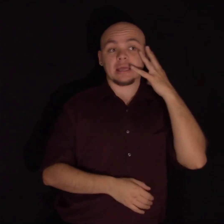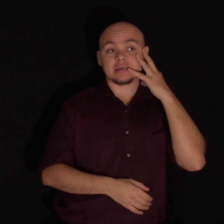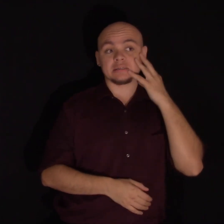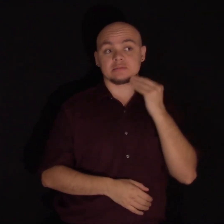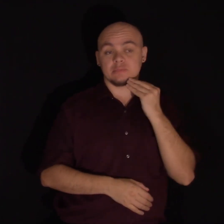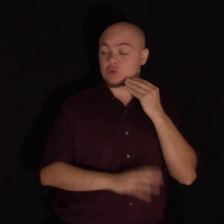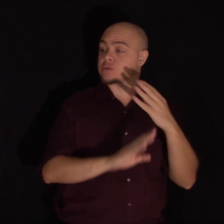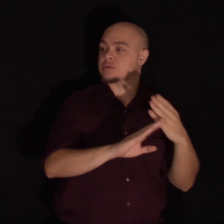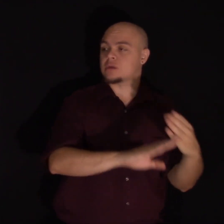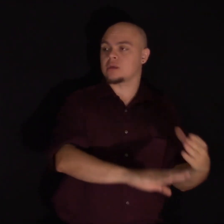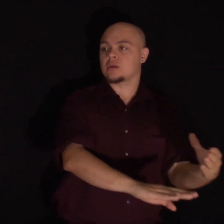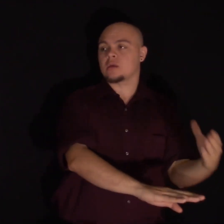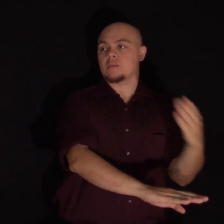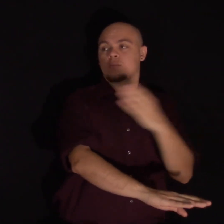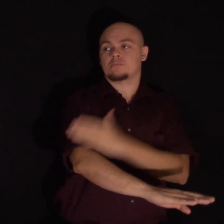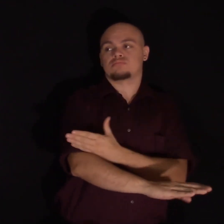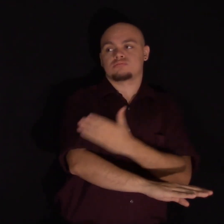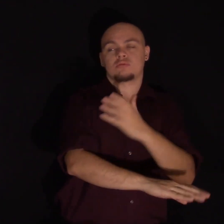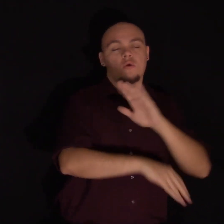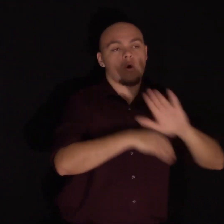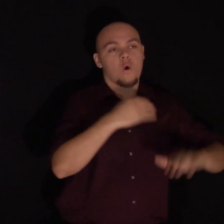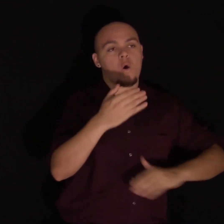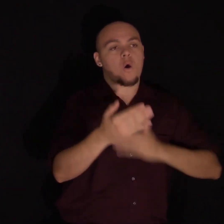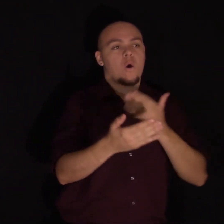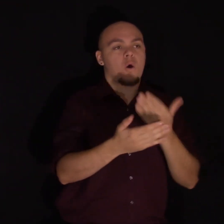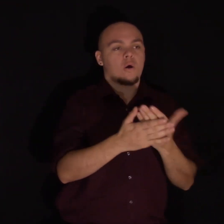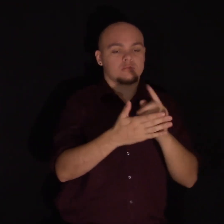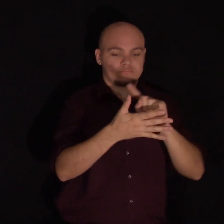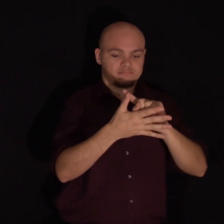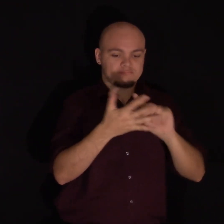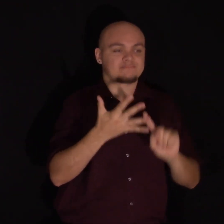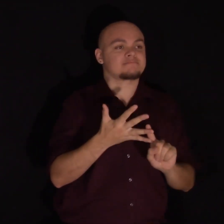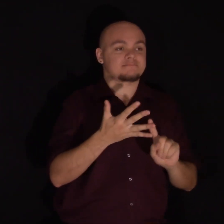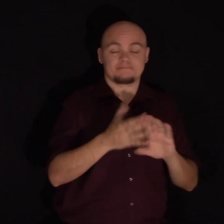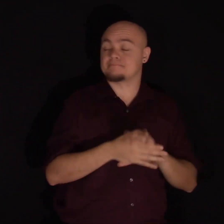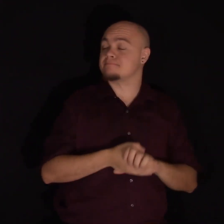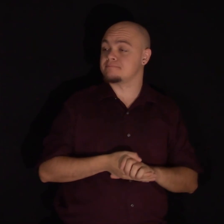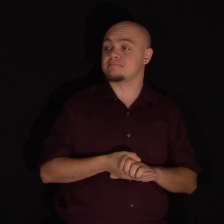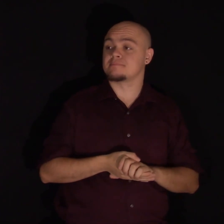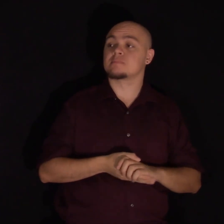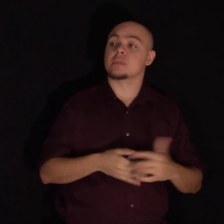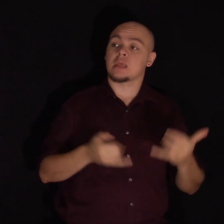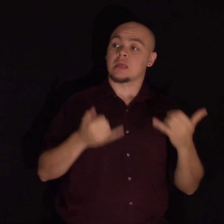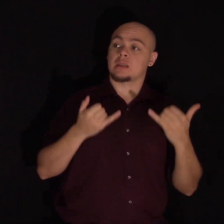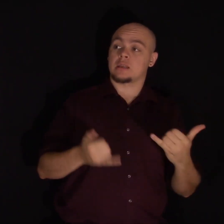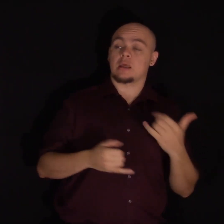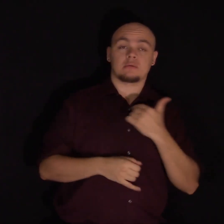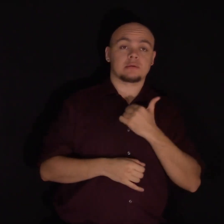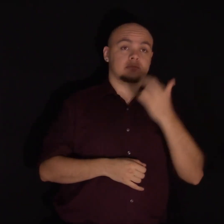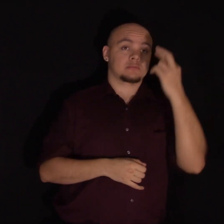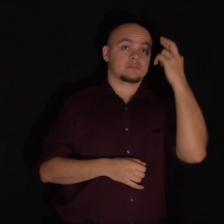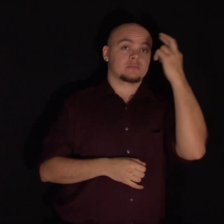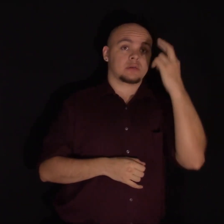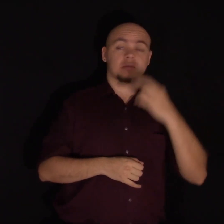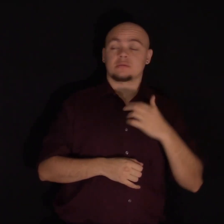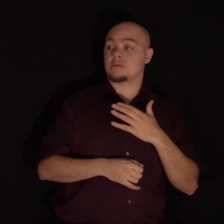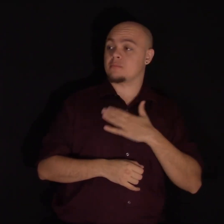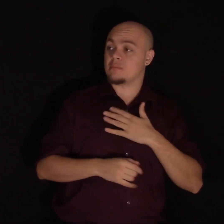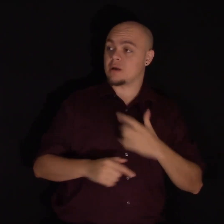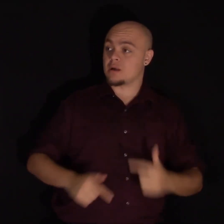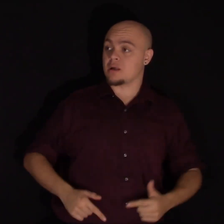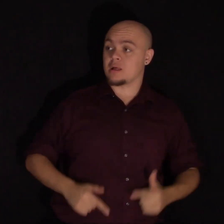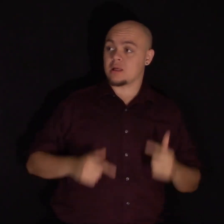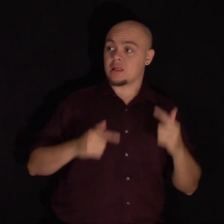improvement in all of those areas. I now realize I've wasted